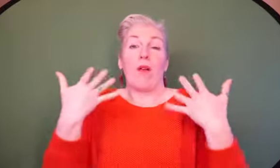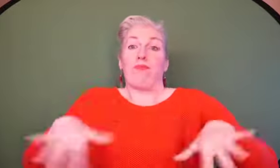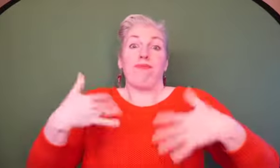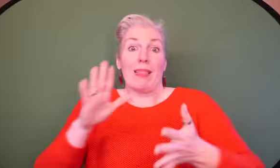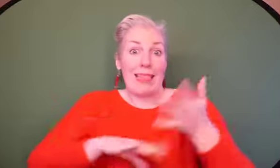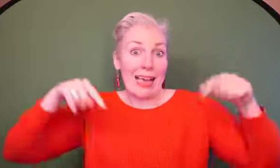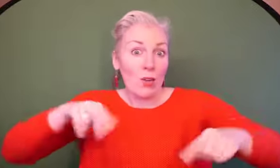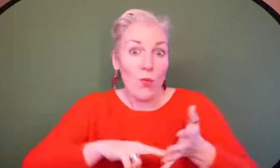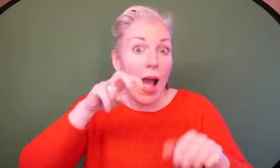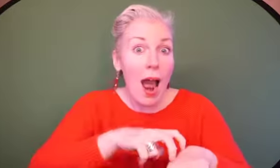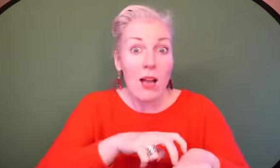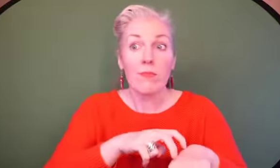had you come here?